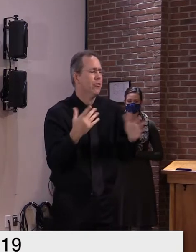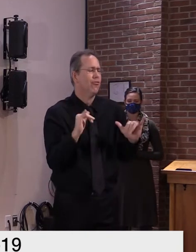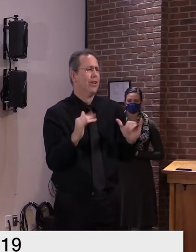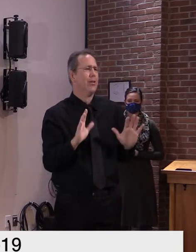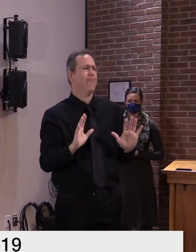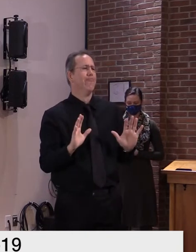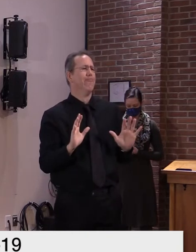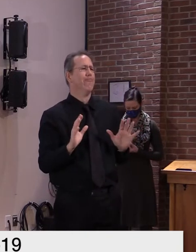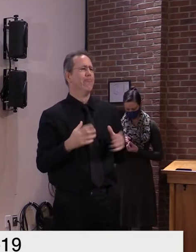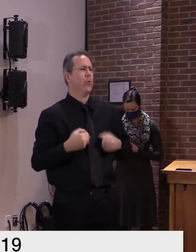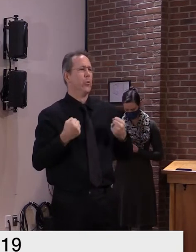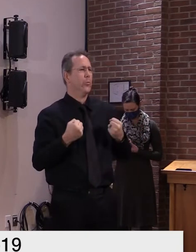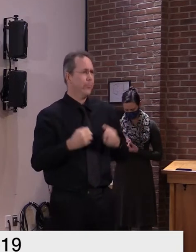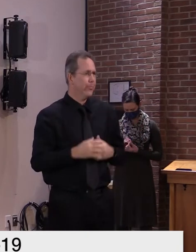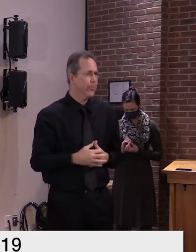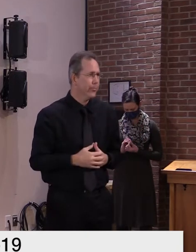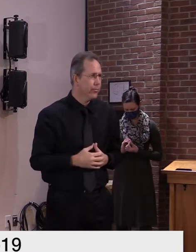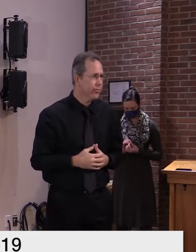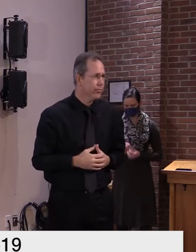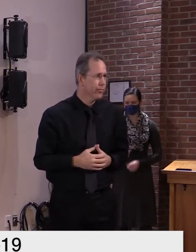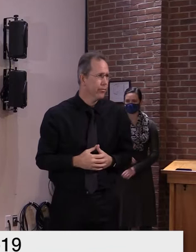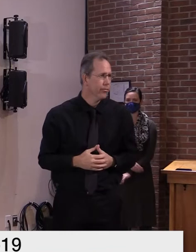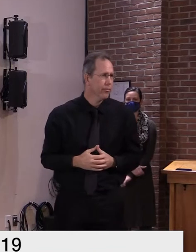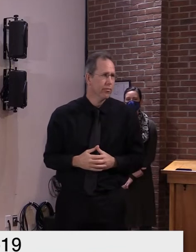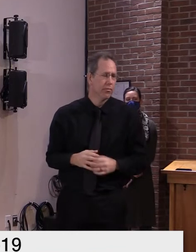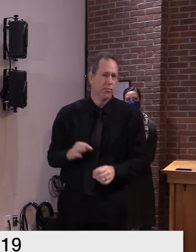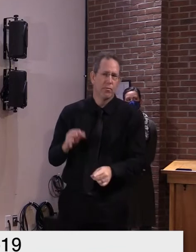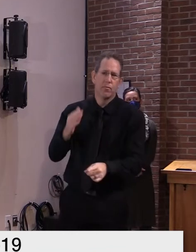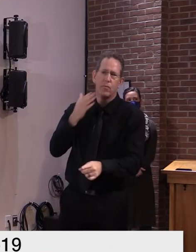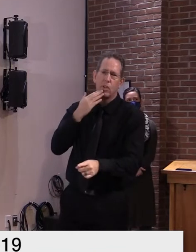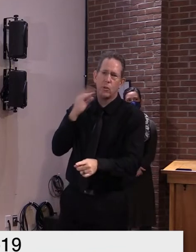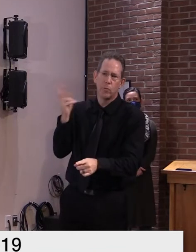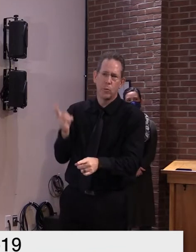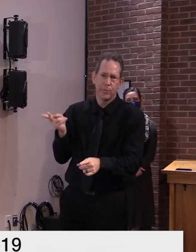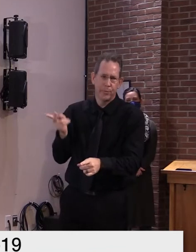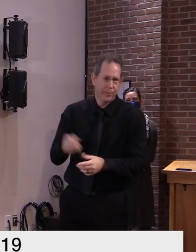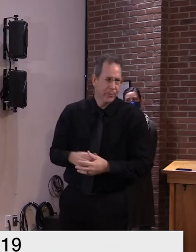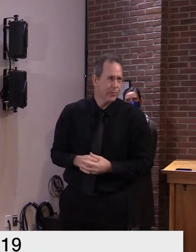okay again thank you both cat wcas